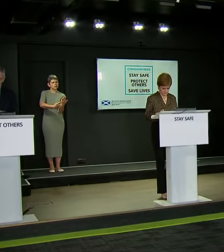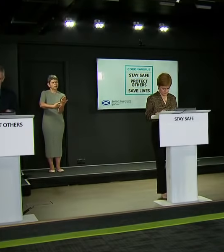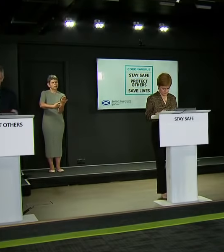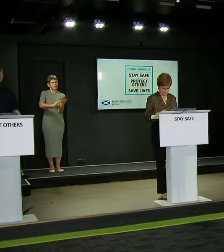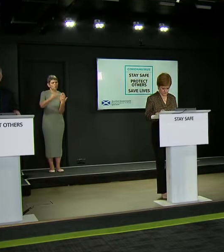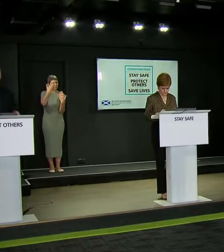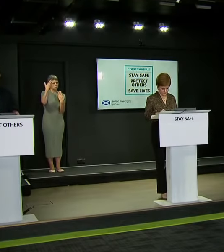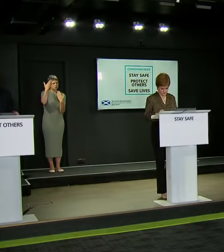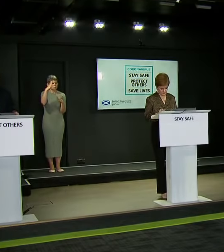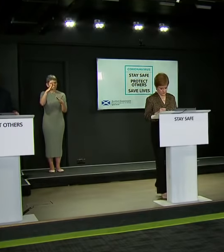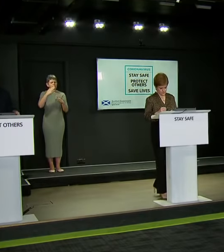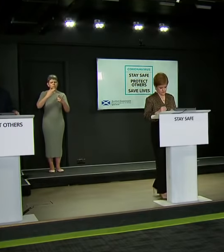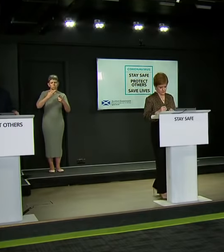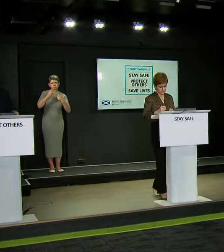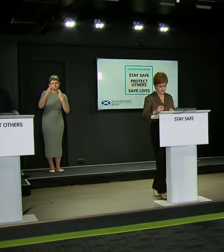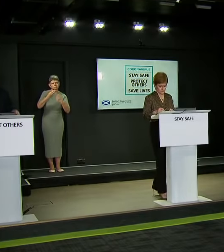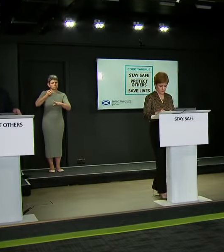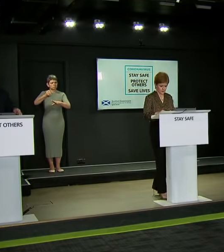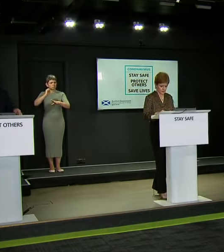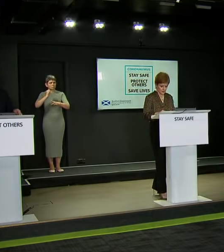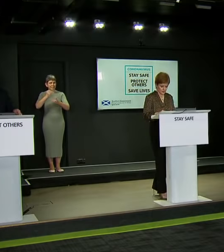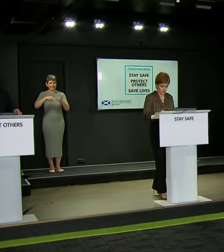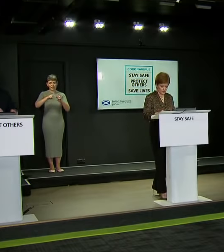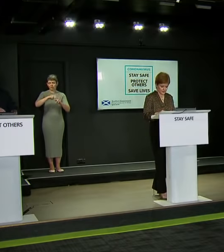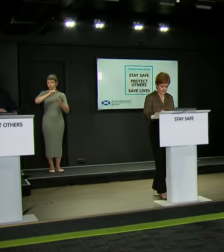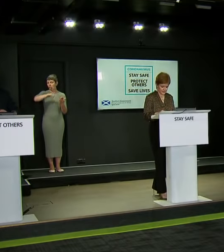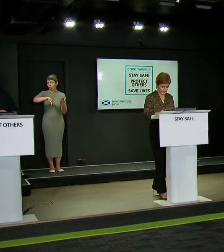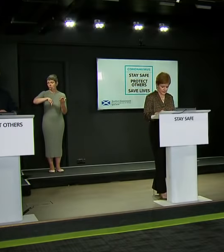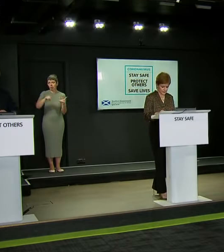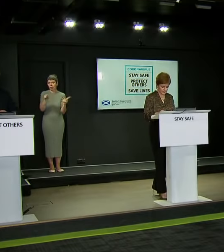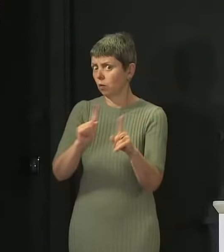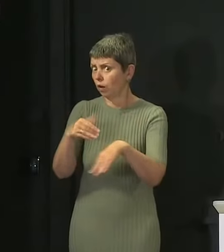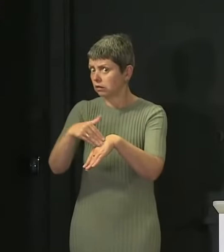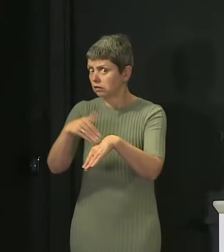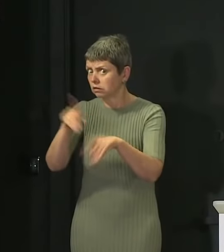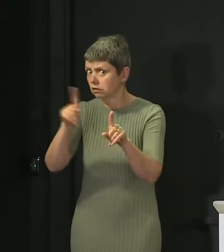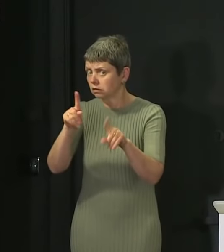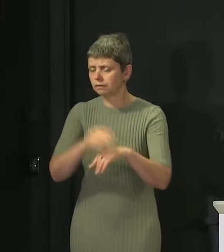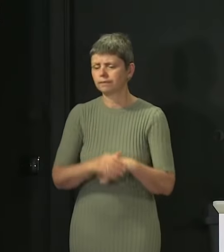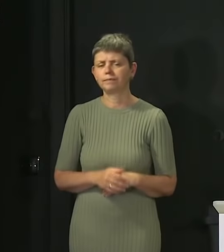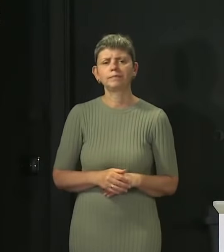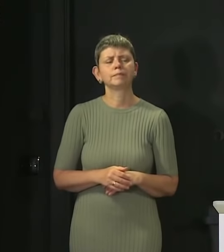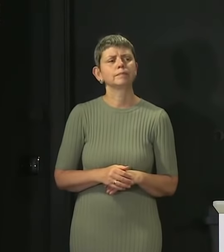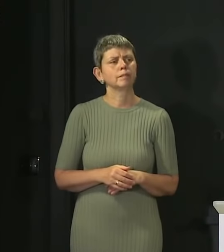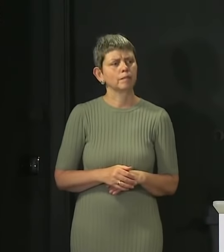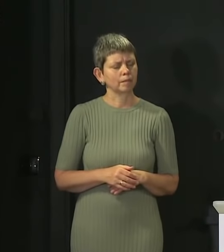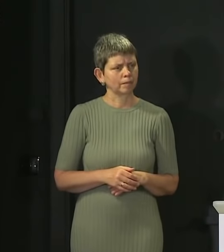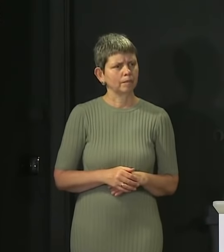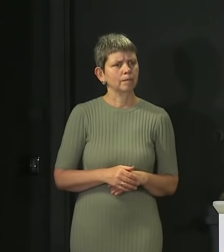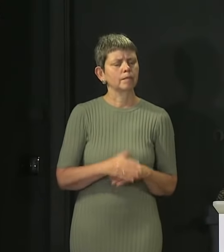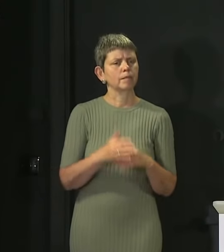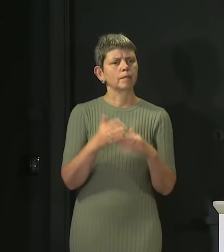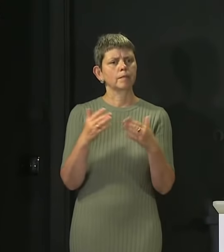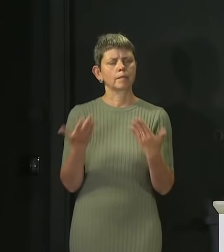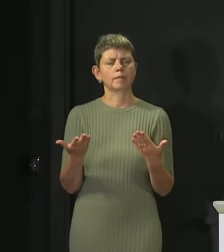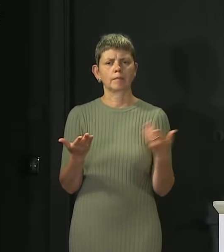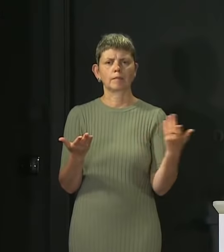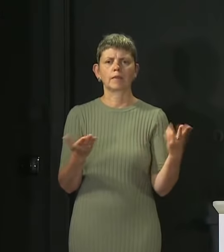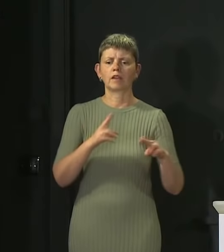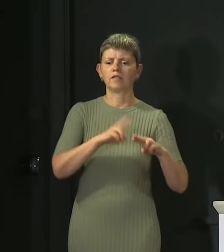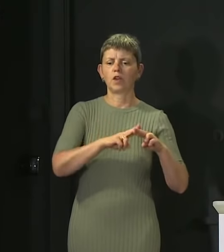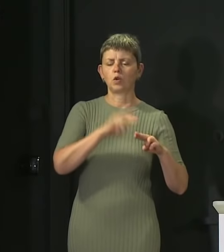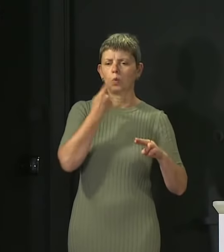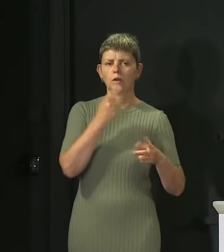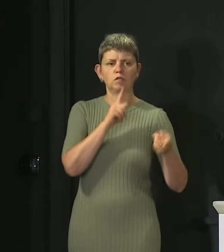be for those who don't follow that statutory guidance? OK, thanks. I'll hand over to Fiona on your question about the Chancellor. We have, as you know, been